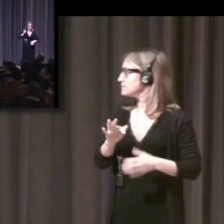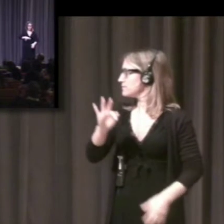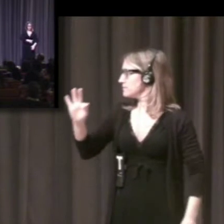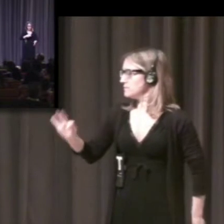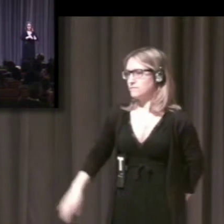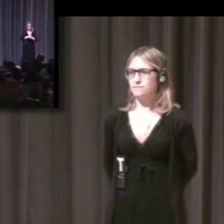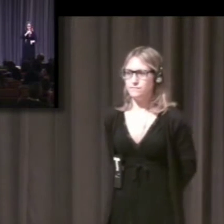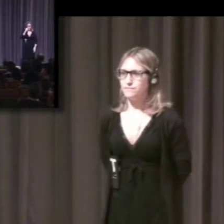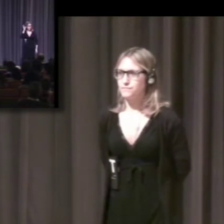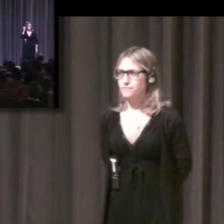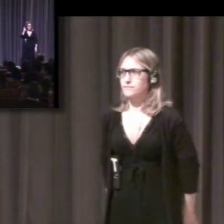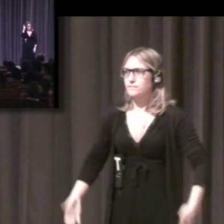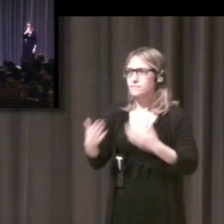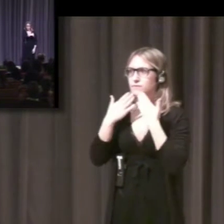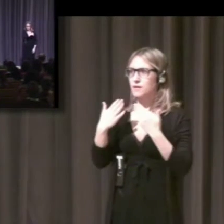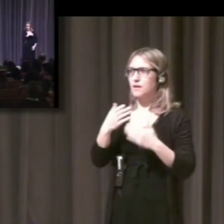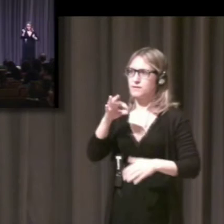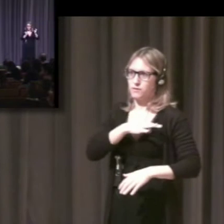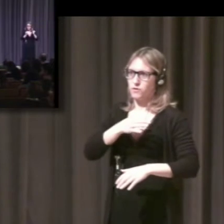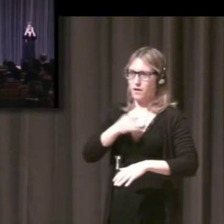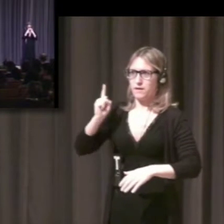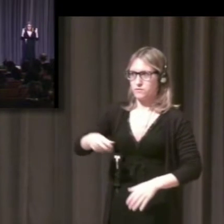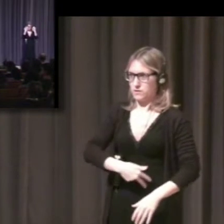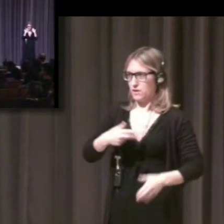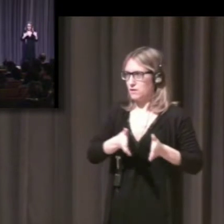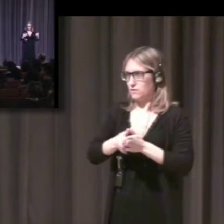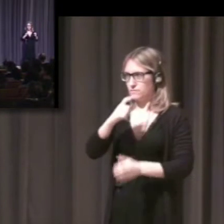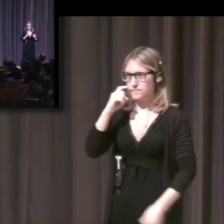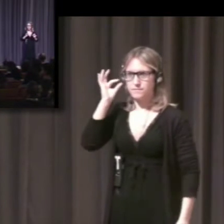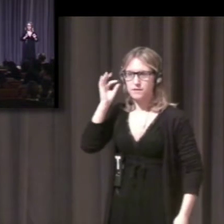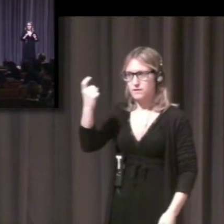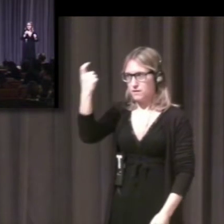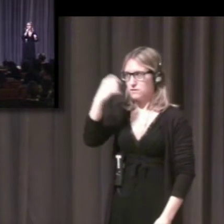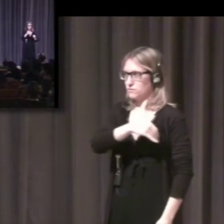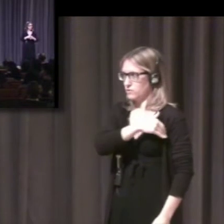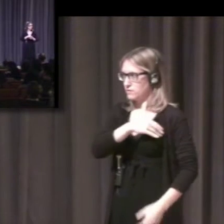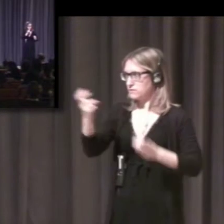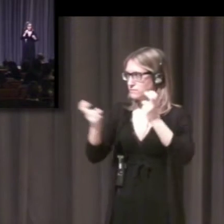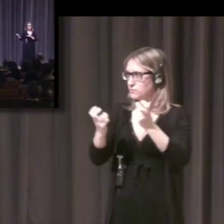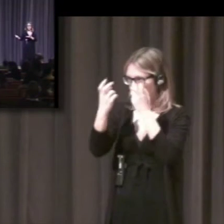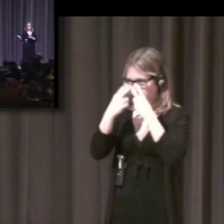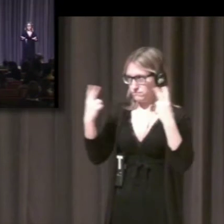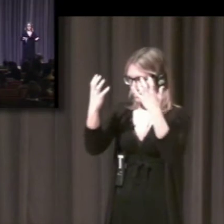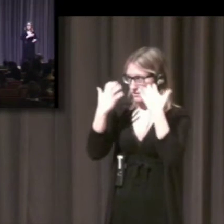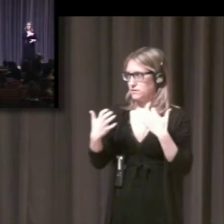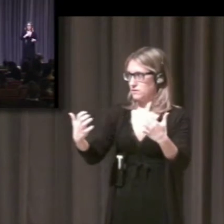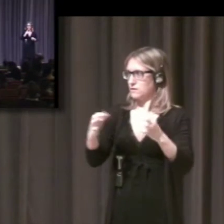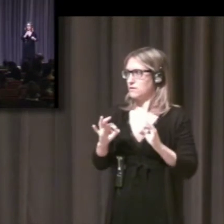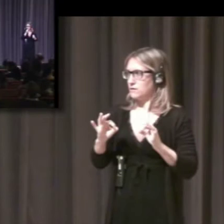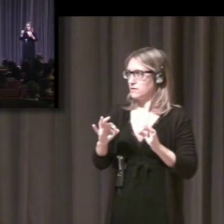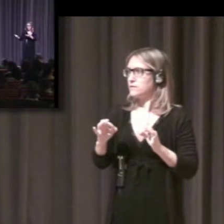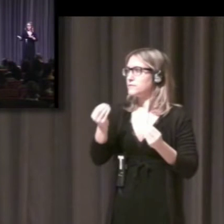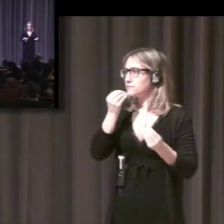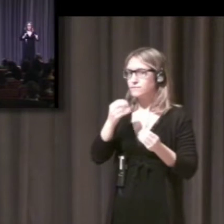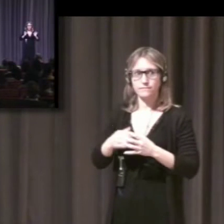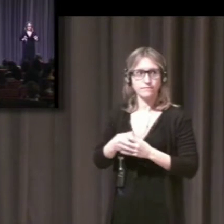companyes, estudiants i públic assistent. Let me warmly welcome you all on behalf of the LSE Lab and the Department of Translation and